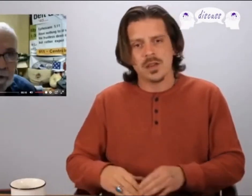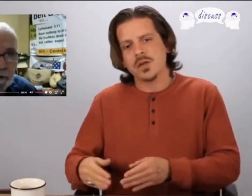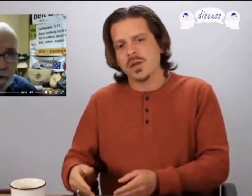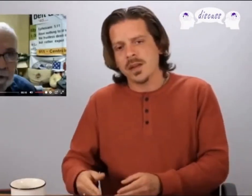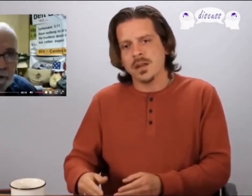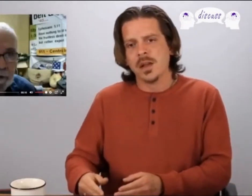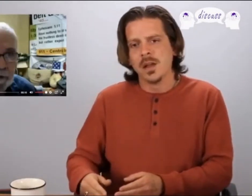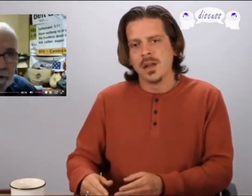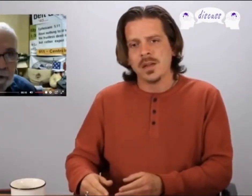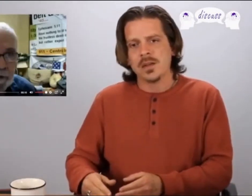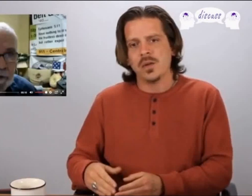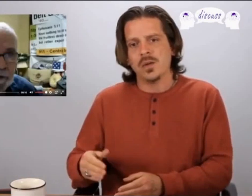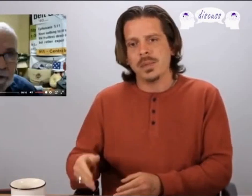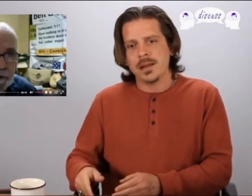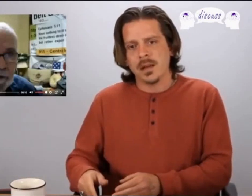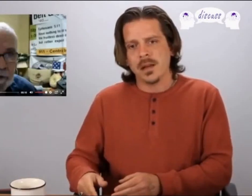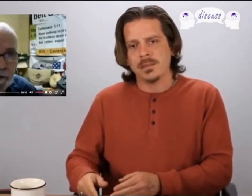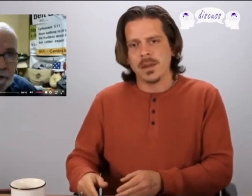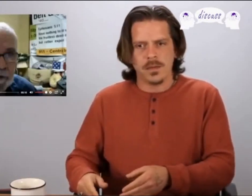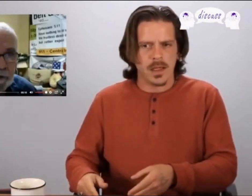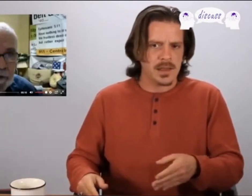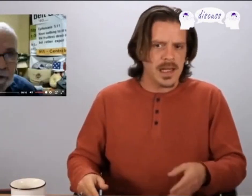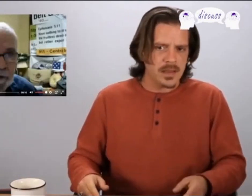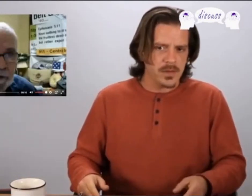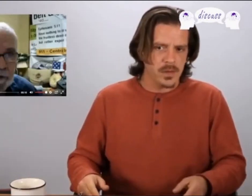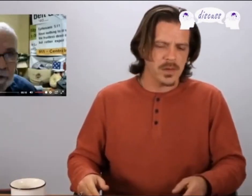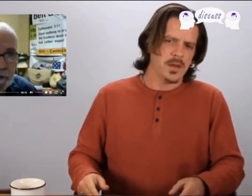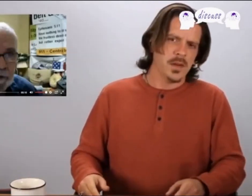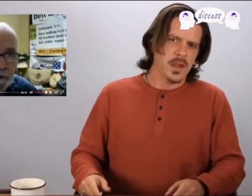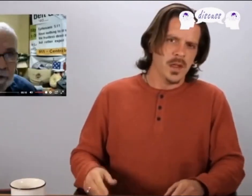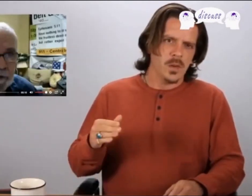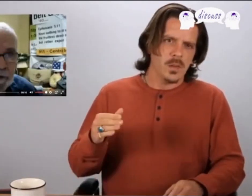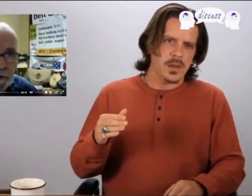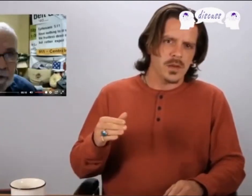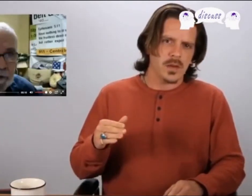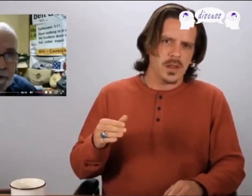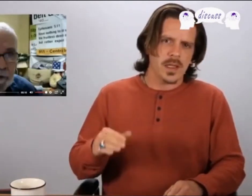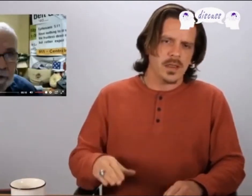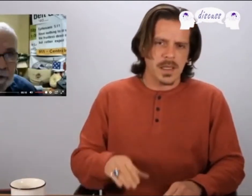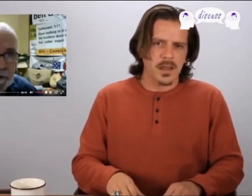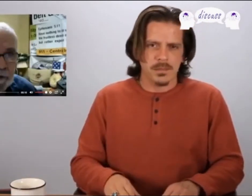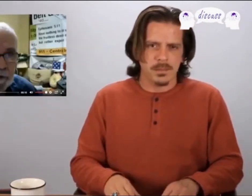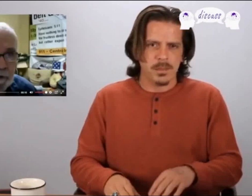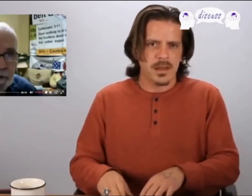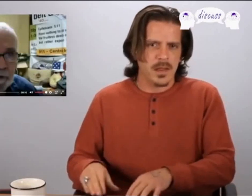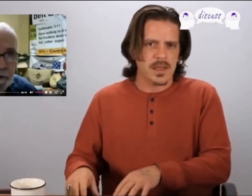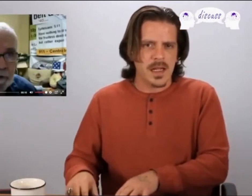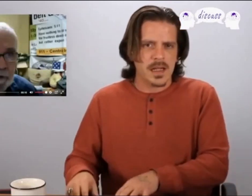started this whole Pentagon pedophile task force which again the Pentagon pedophile task